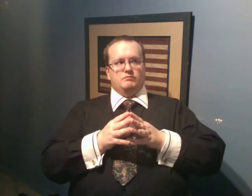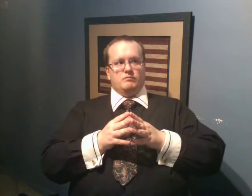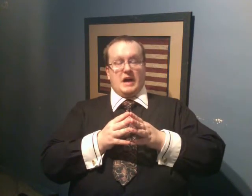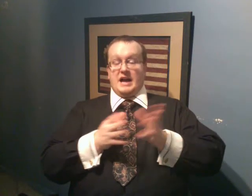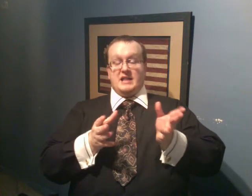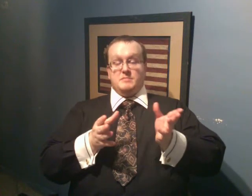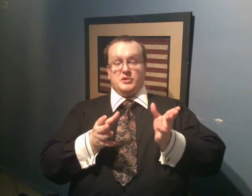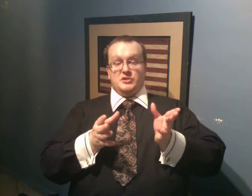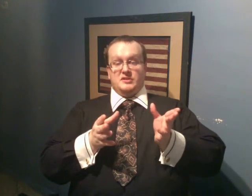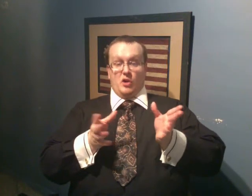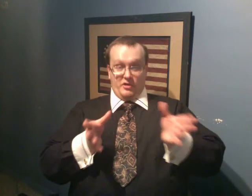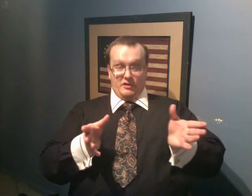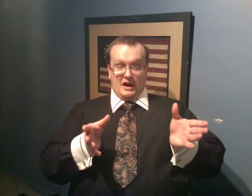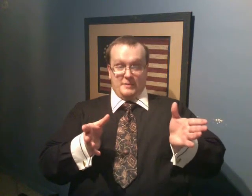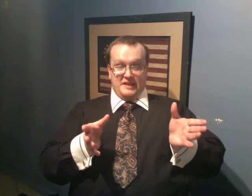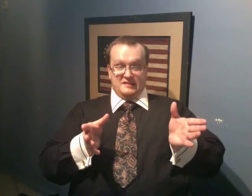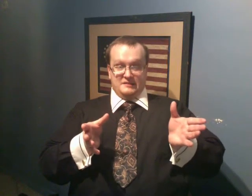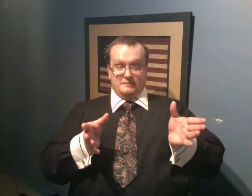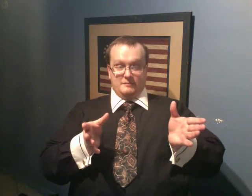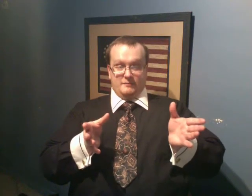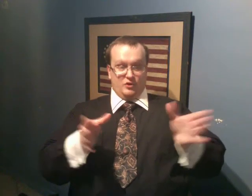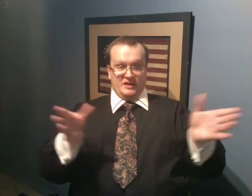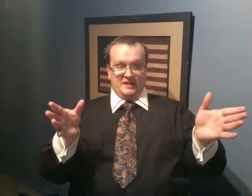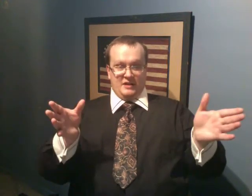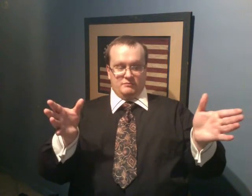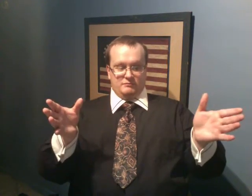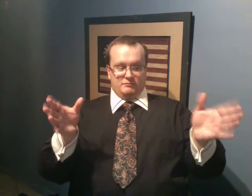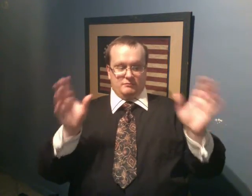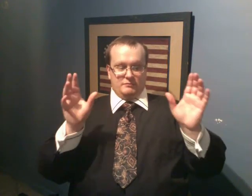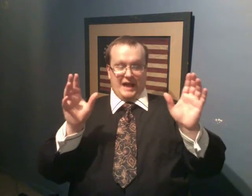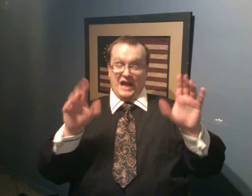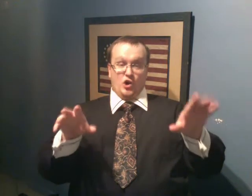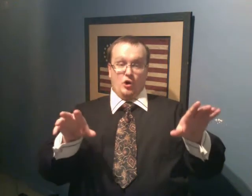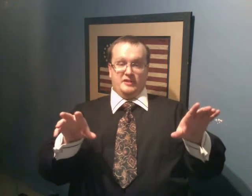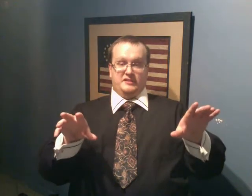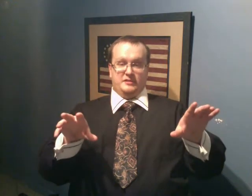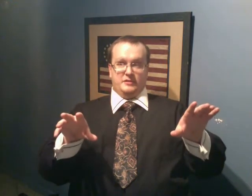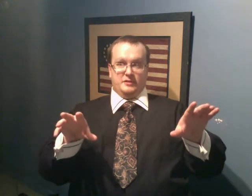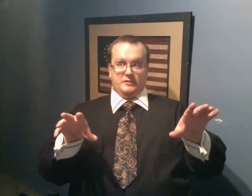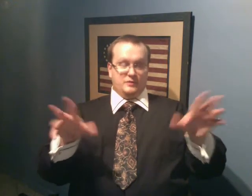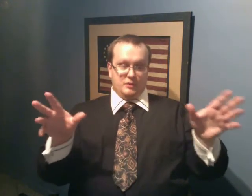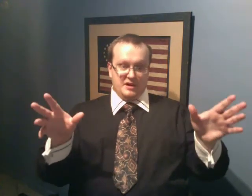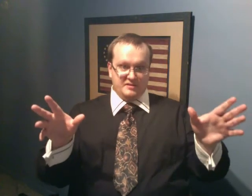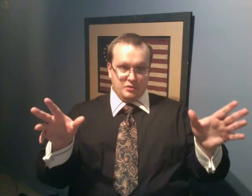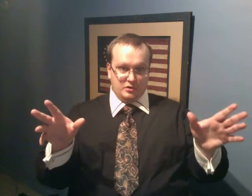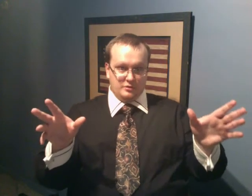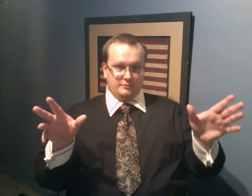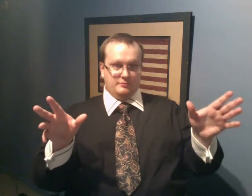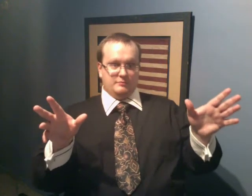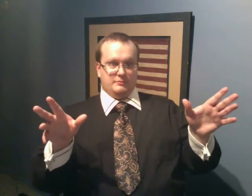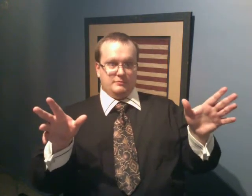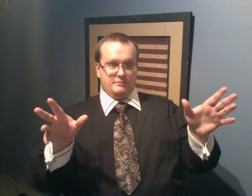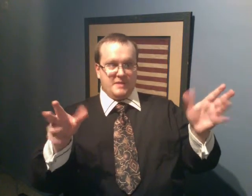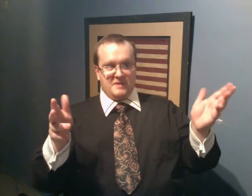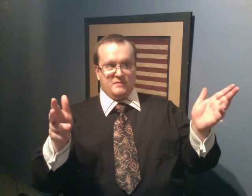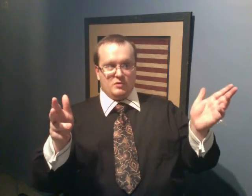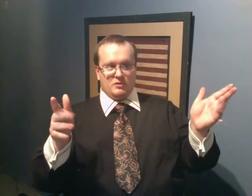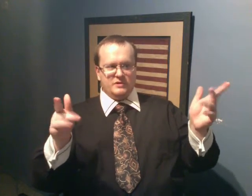I get to purchase author copies. Full discount. At cost. For four bucks a book. Maybe four